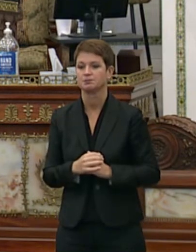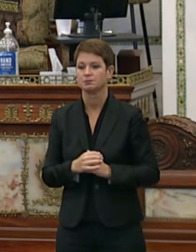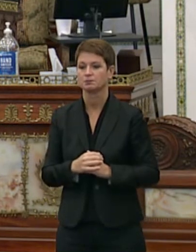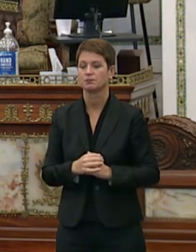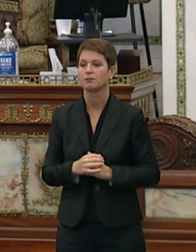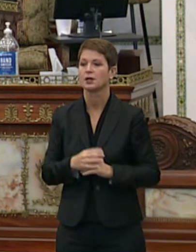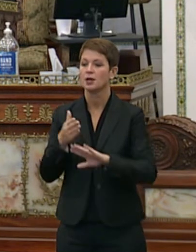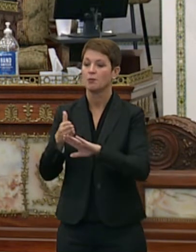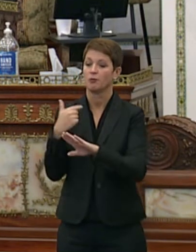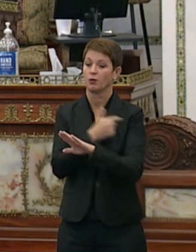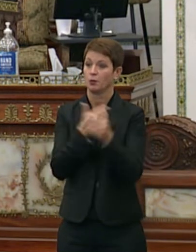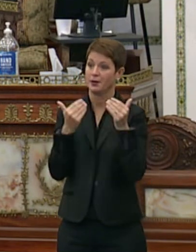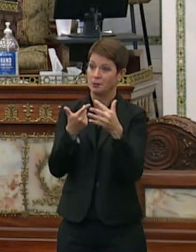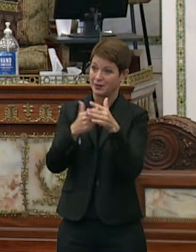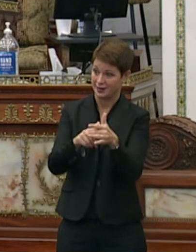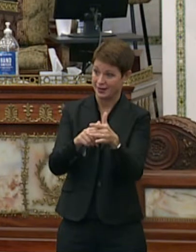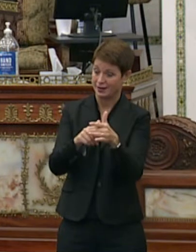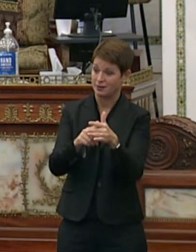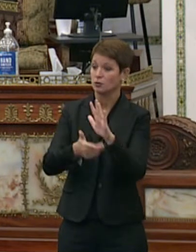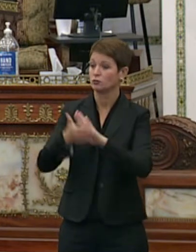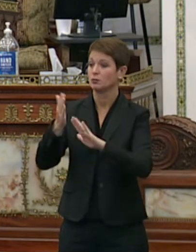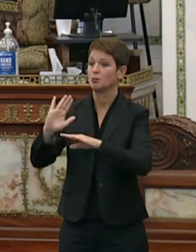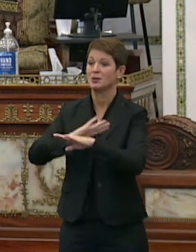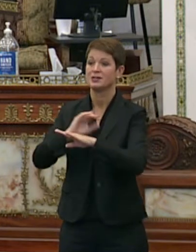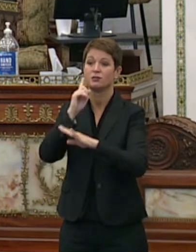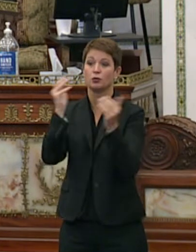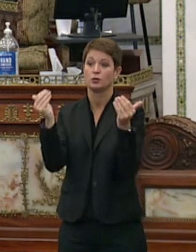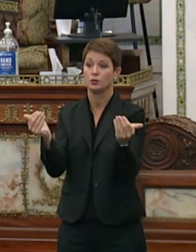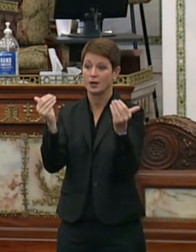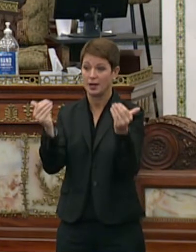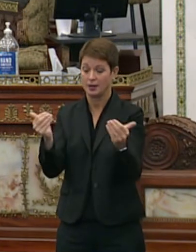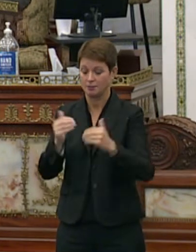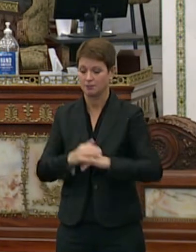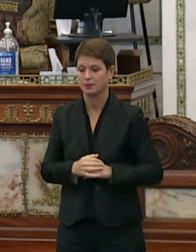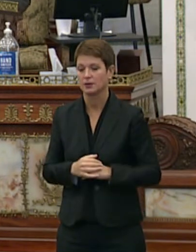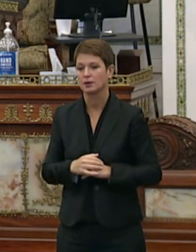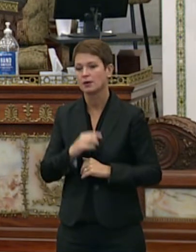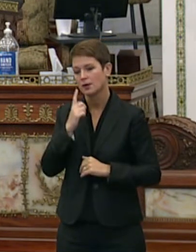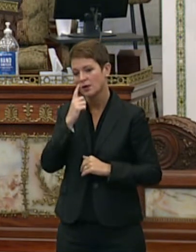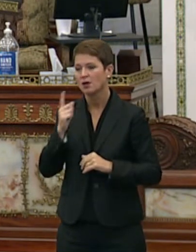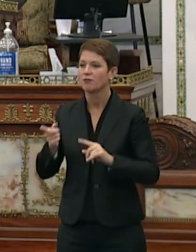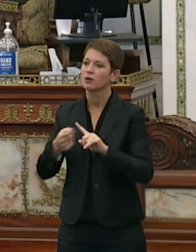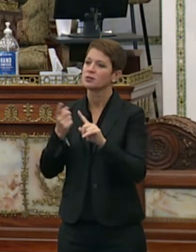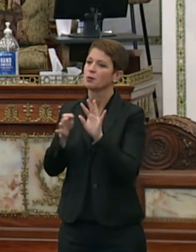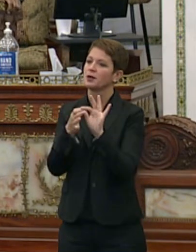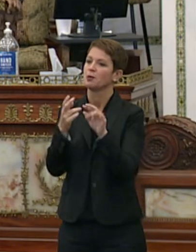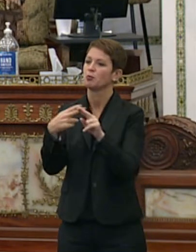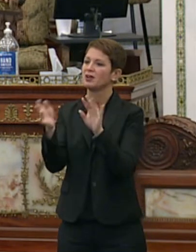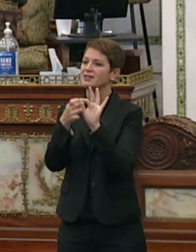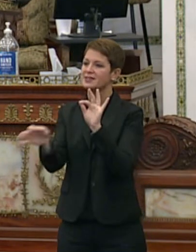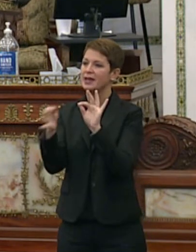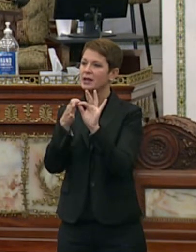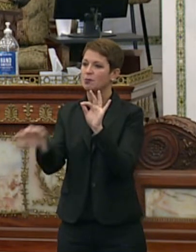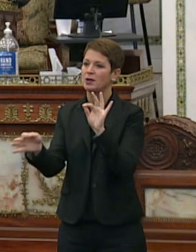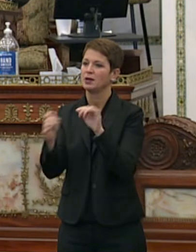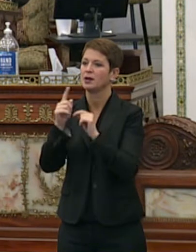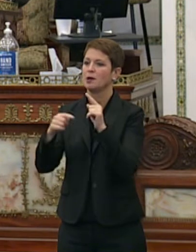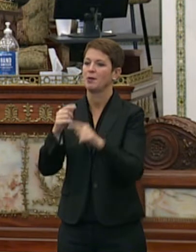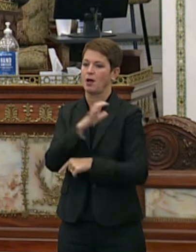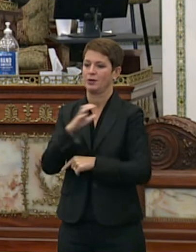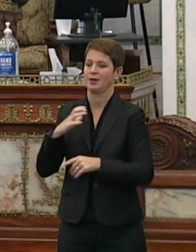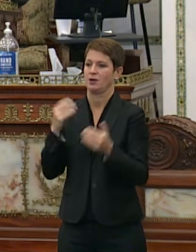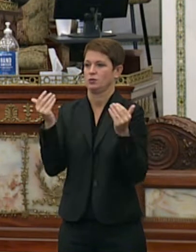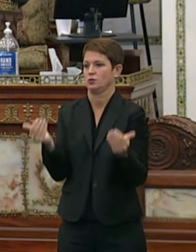before we begin conducting the business we have for today I would like to offer a brief statement regarding the scope of the council